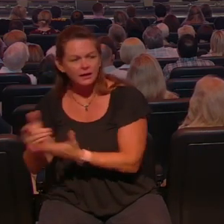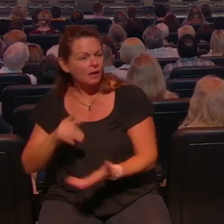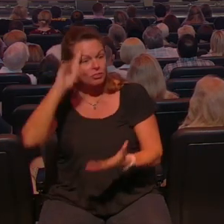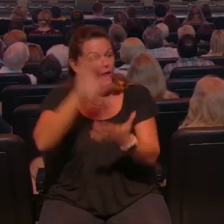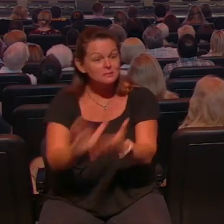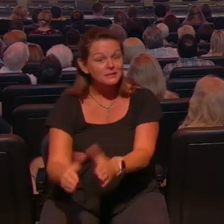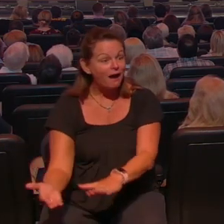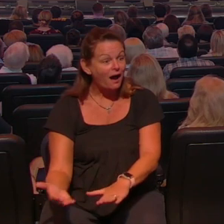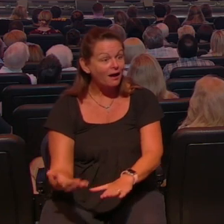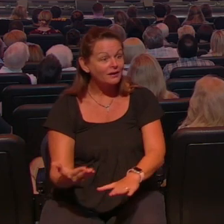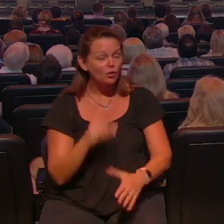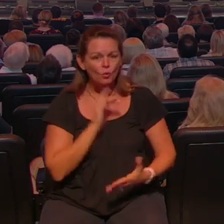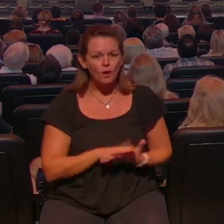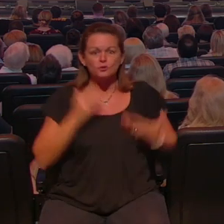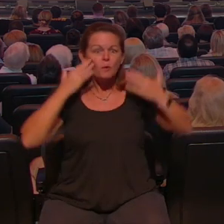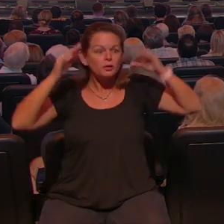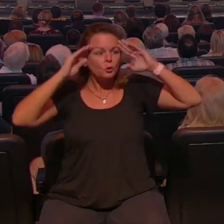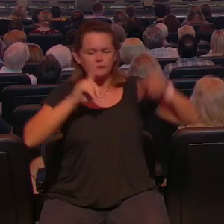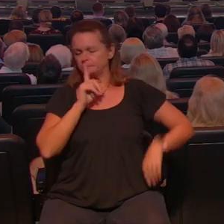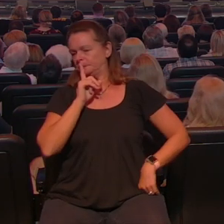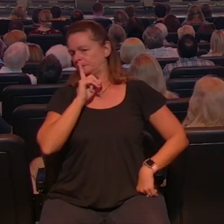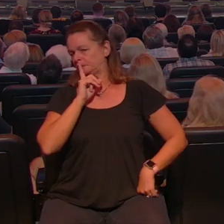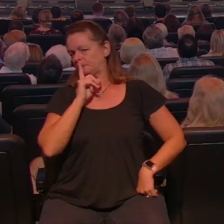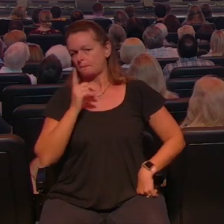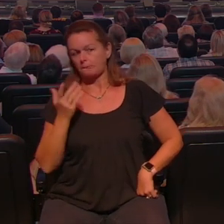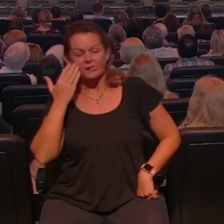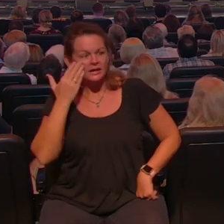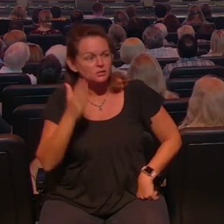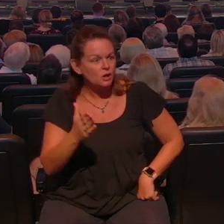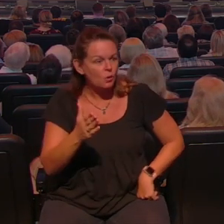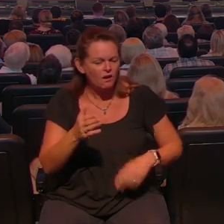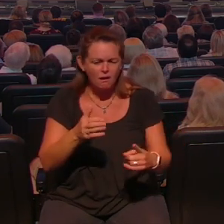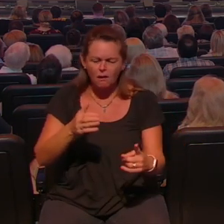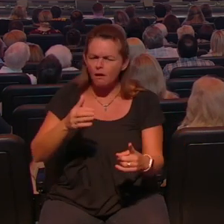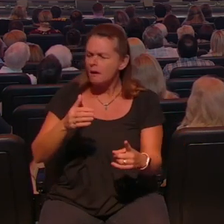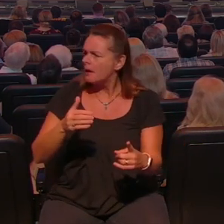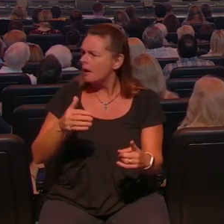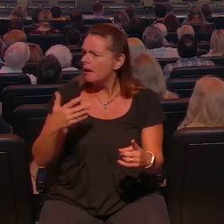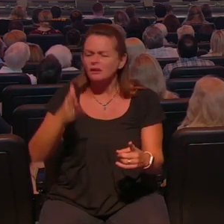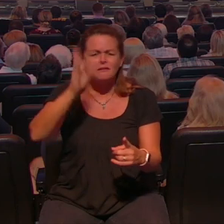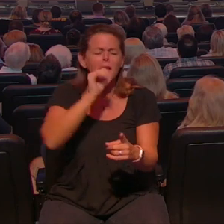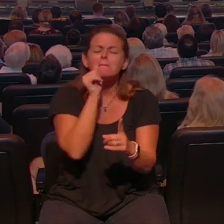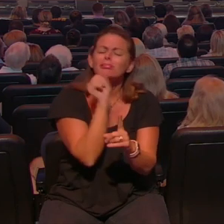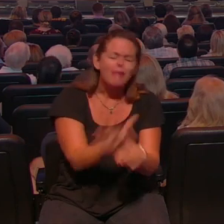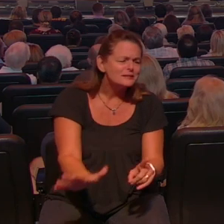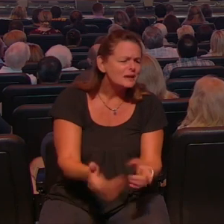but nobody knew and I have watched God bless this young man supernaturally